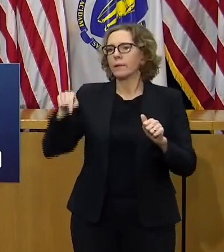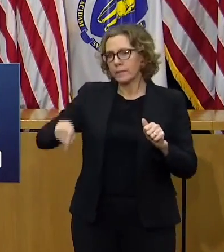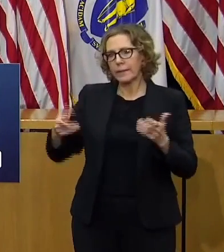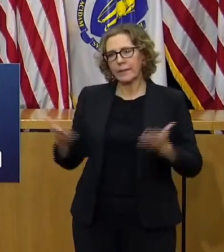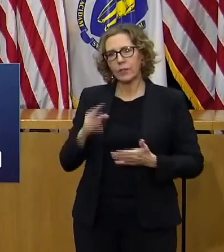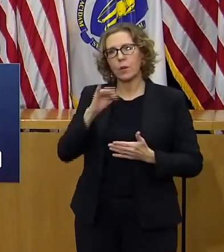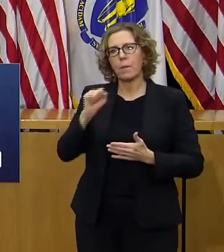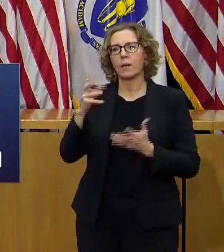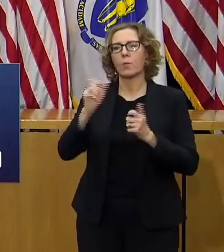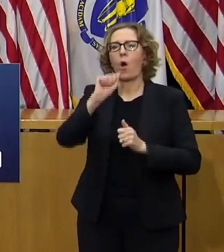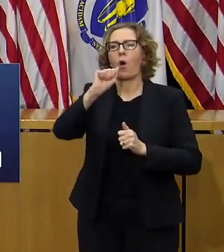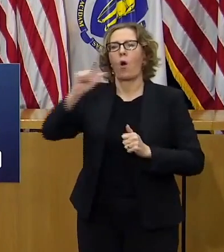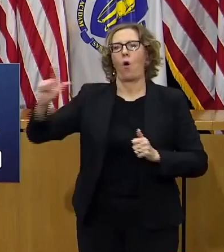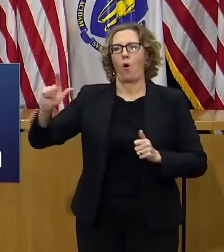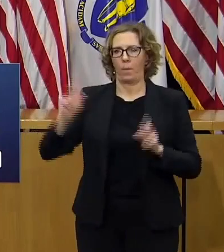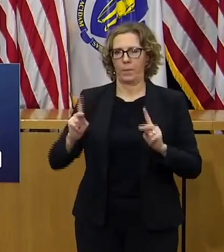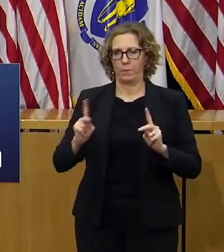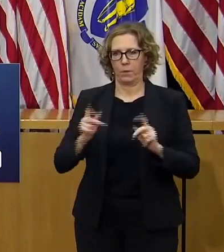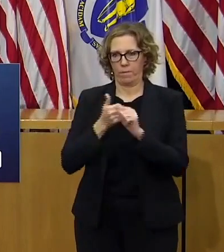right thing all of the time